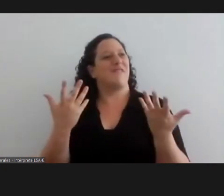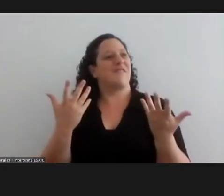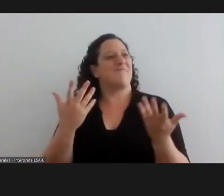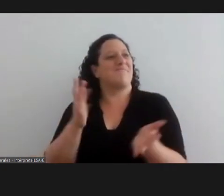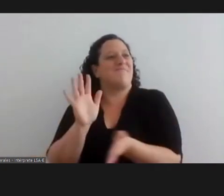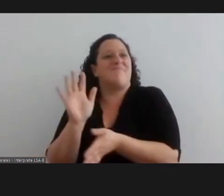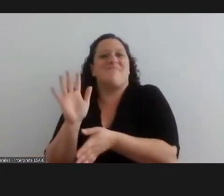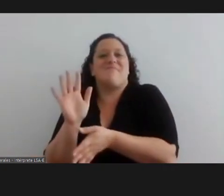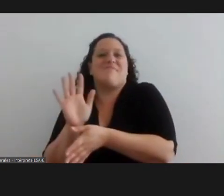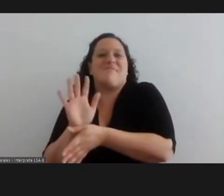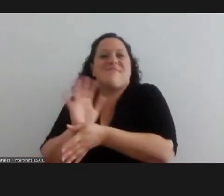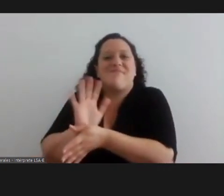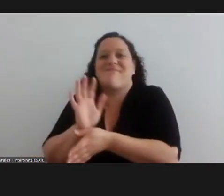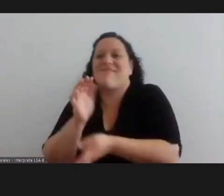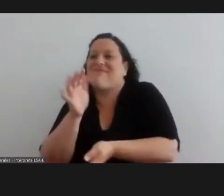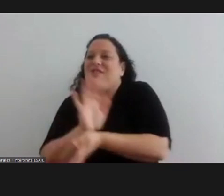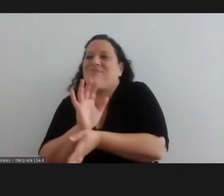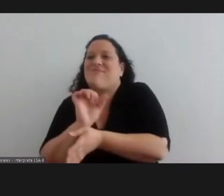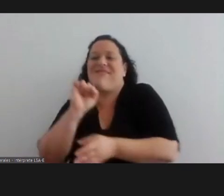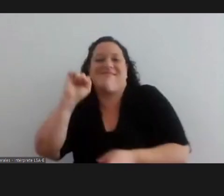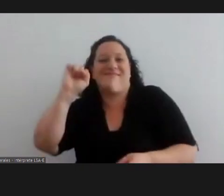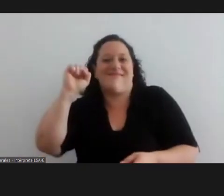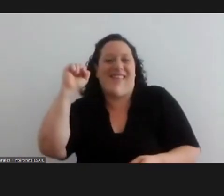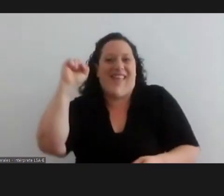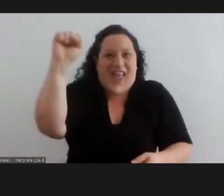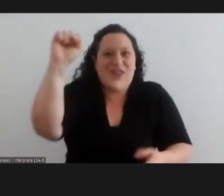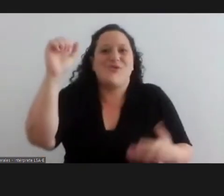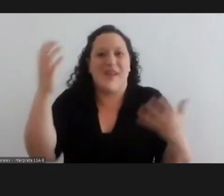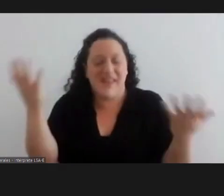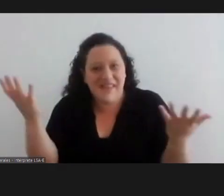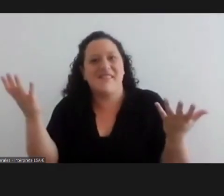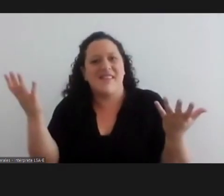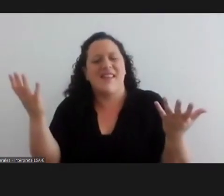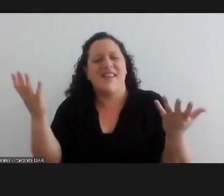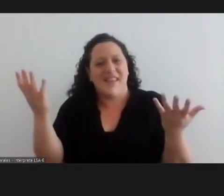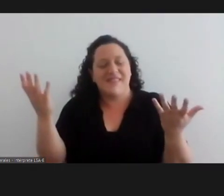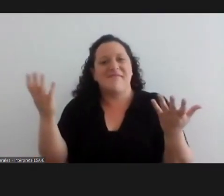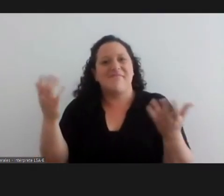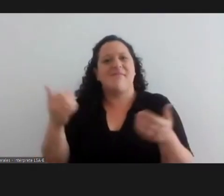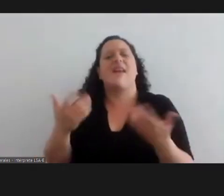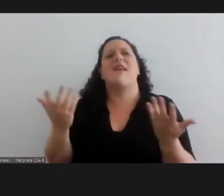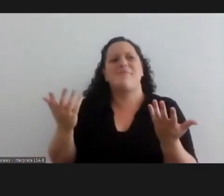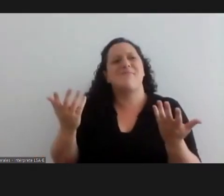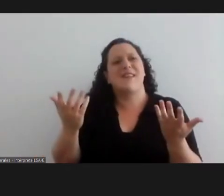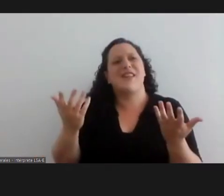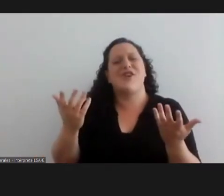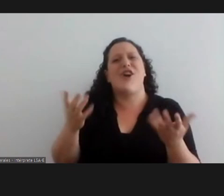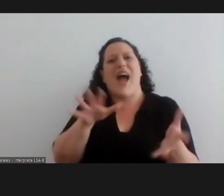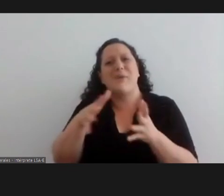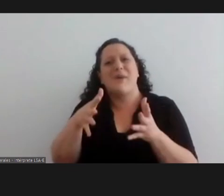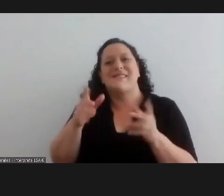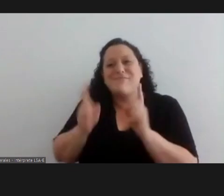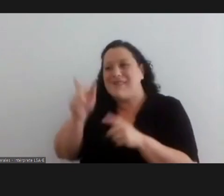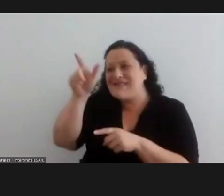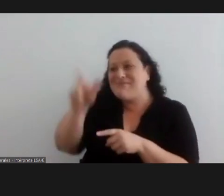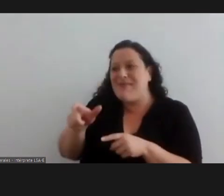a shiro a superhero but it's very hard for me to listen to actors to say